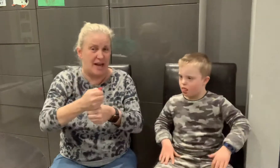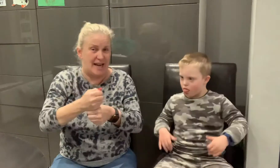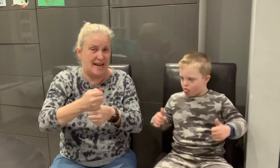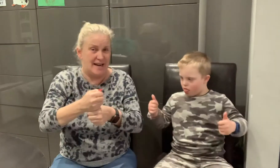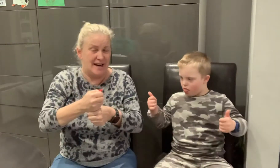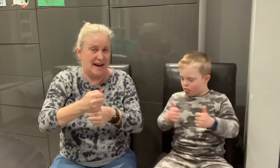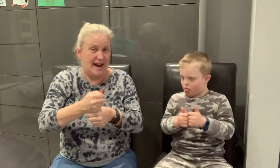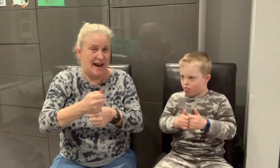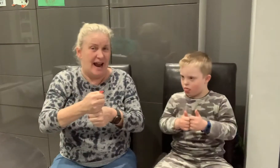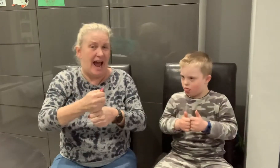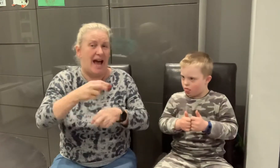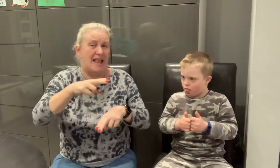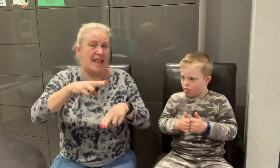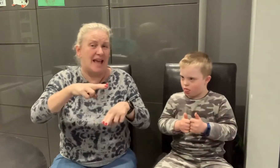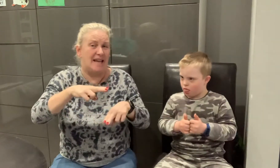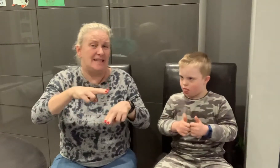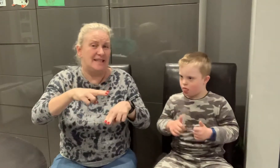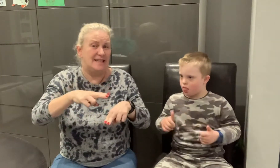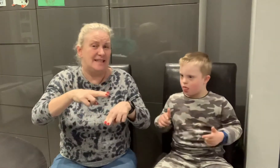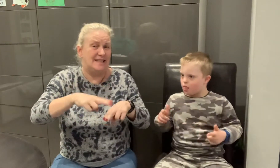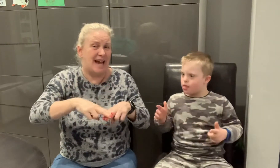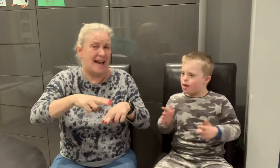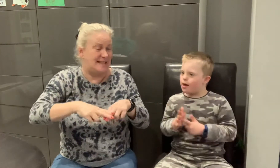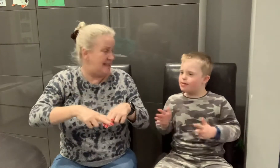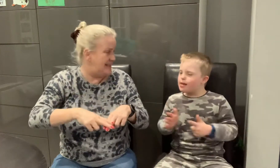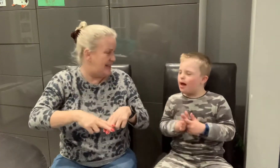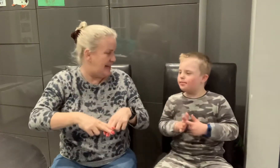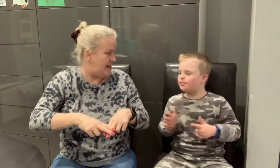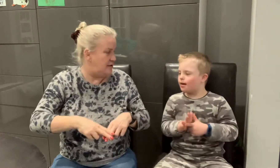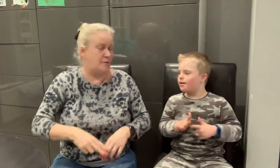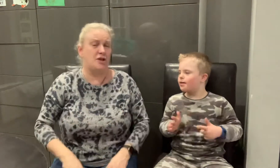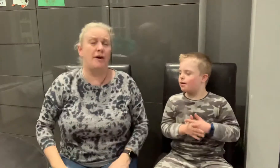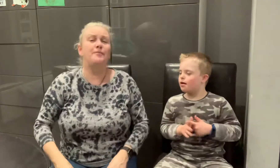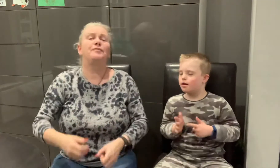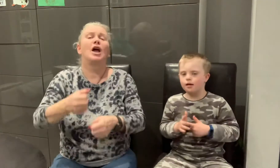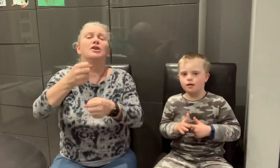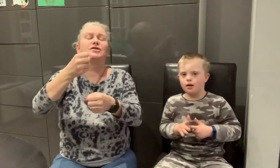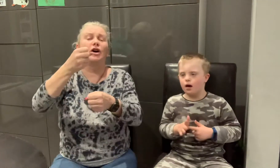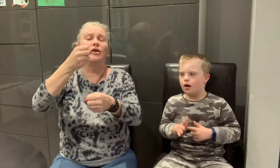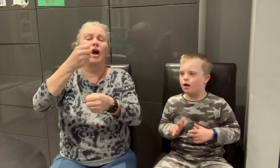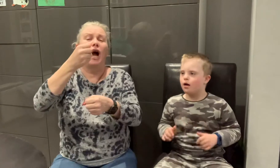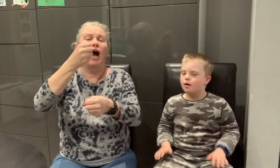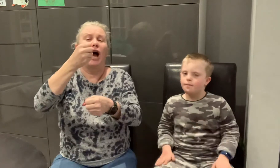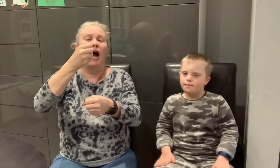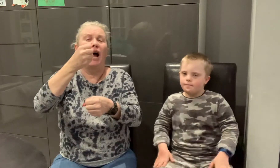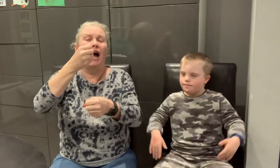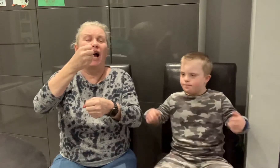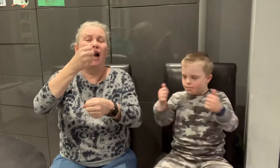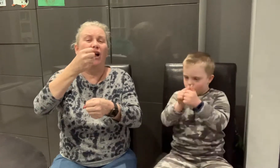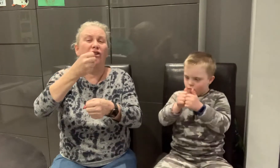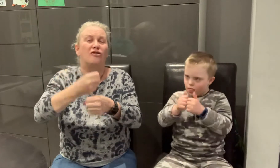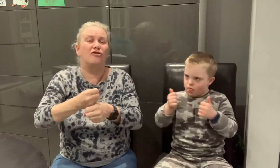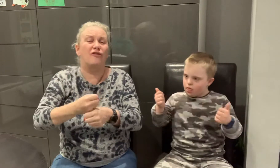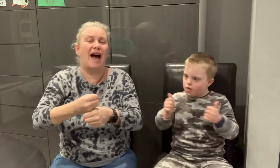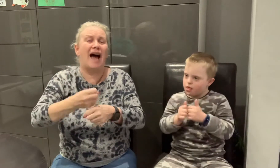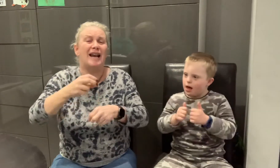and then dad isn't should we show so grandfather